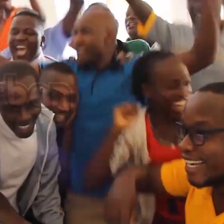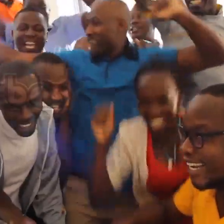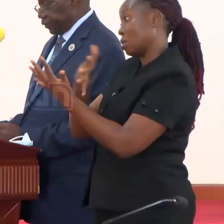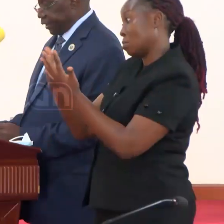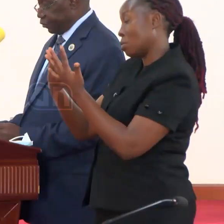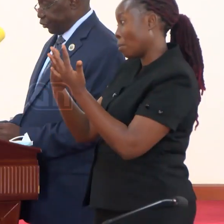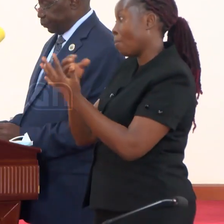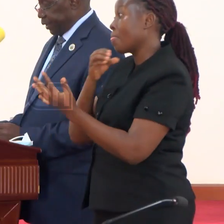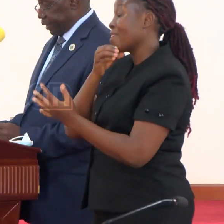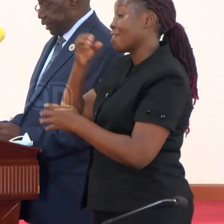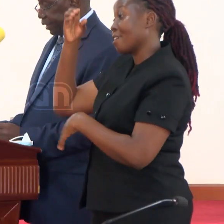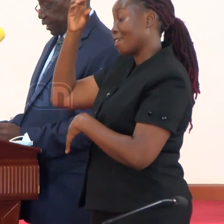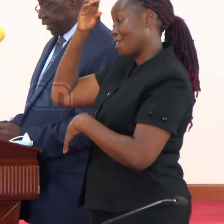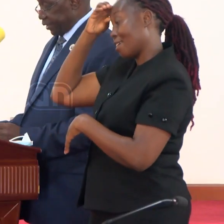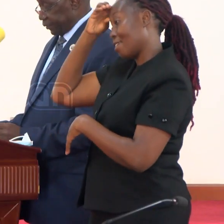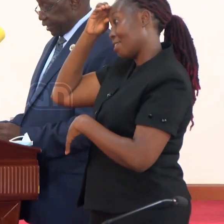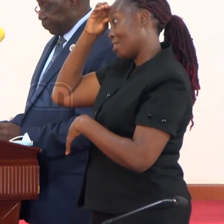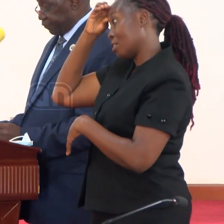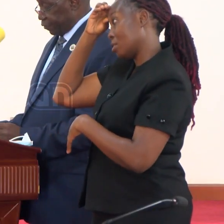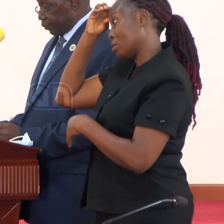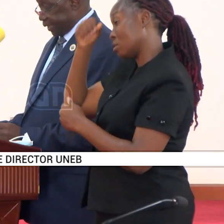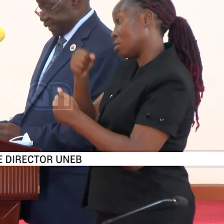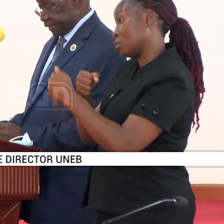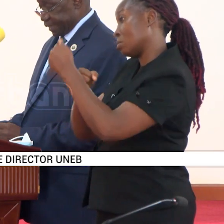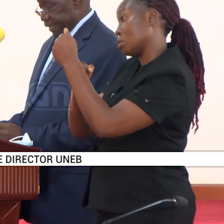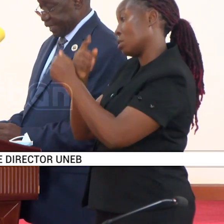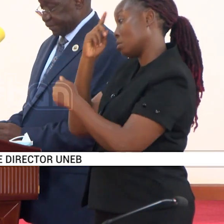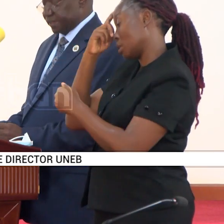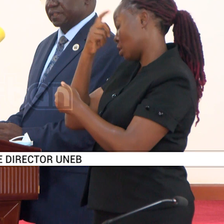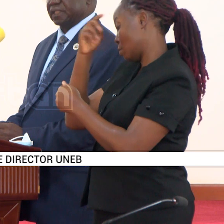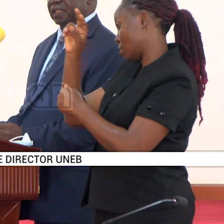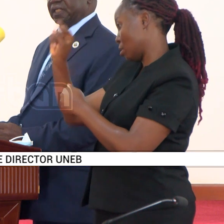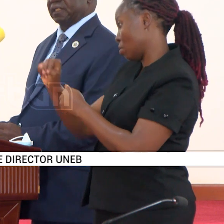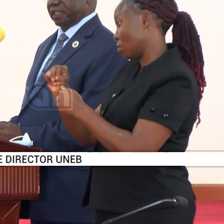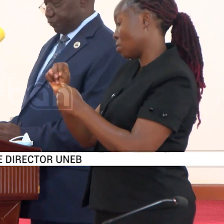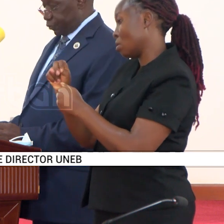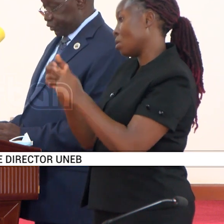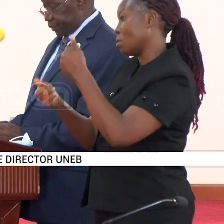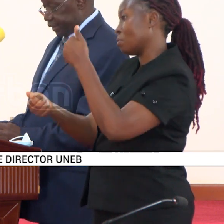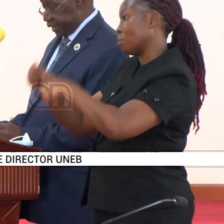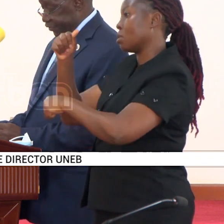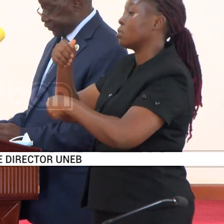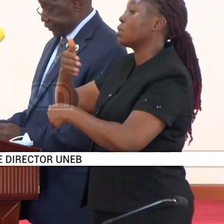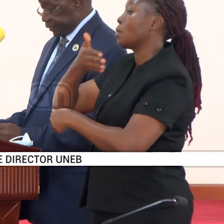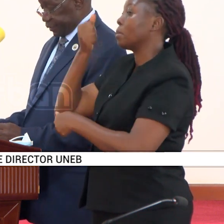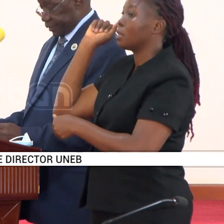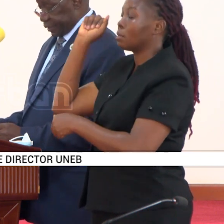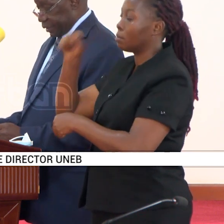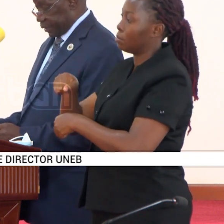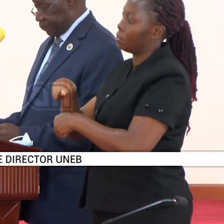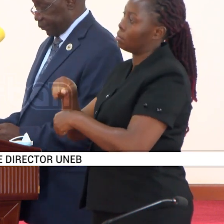-UPE. The non-UPE have performed better, as have always been the case.